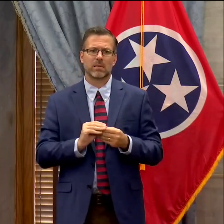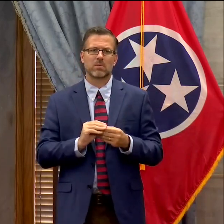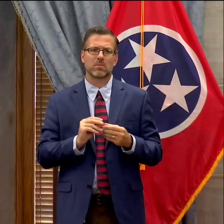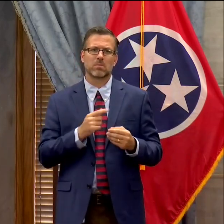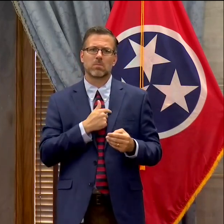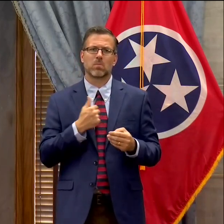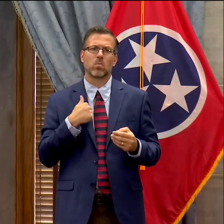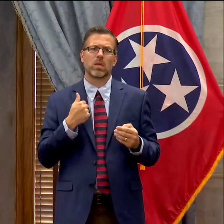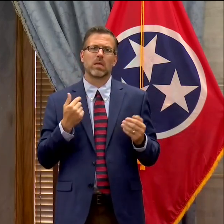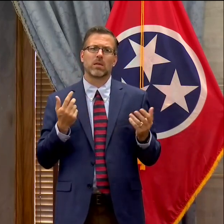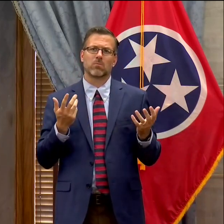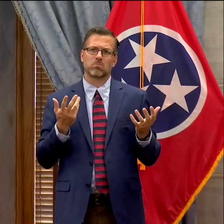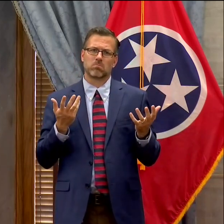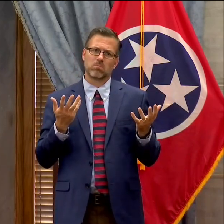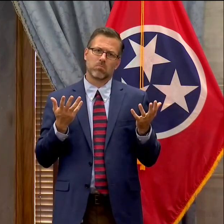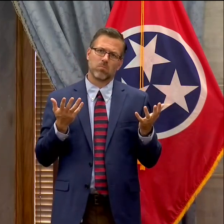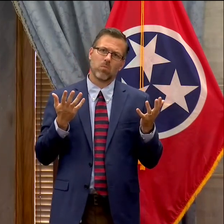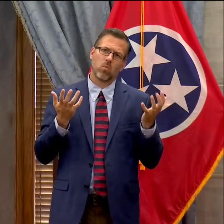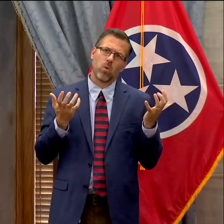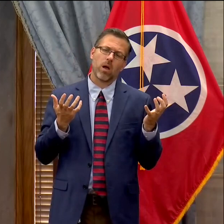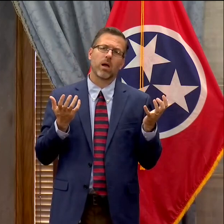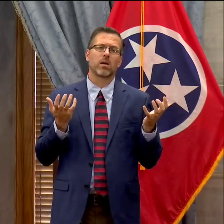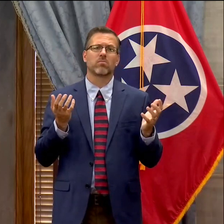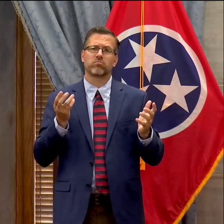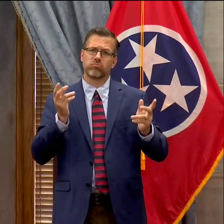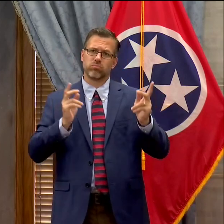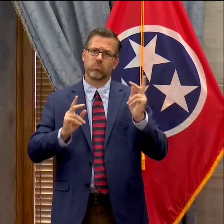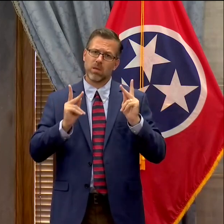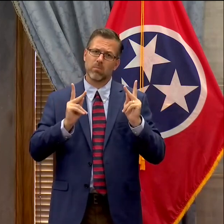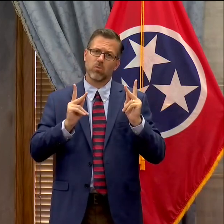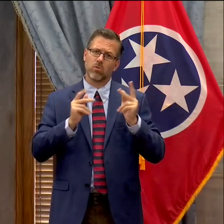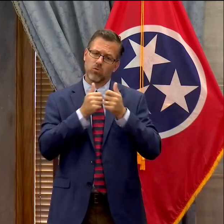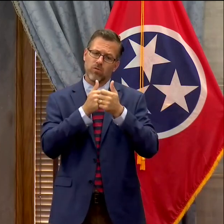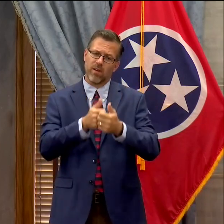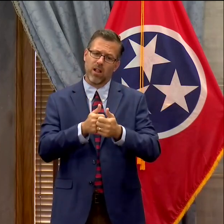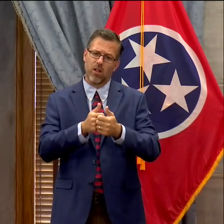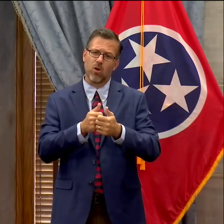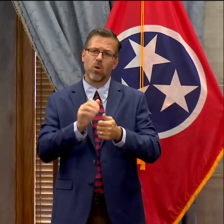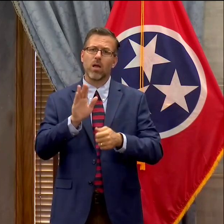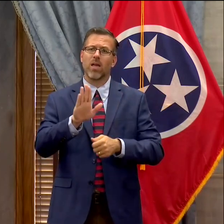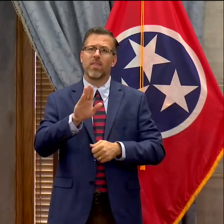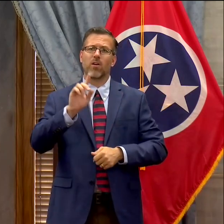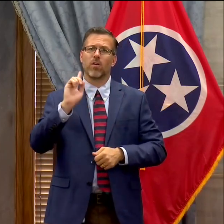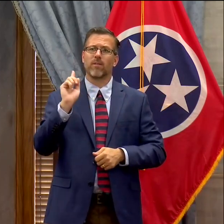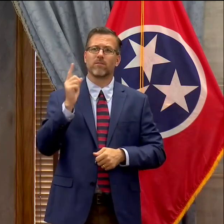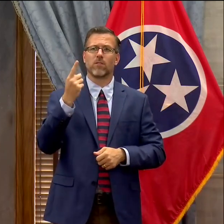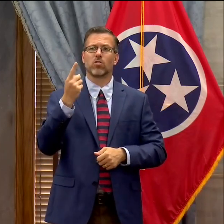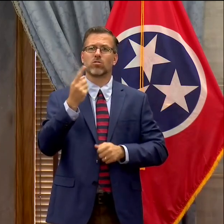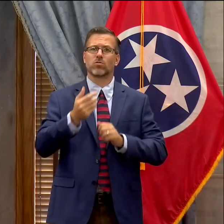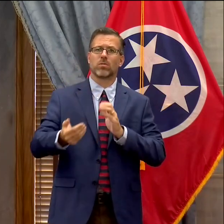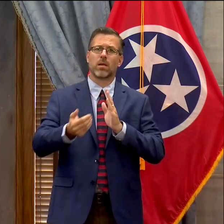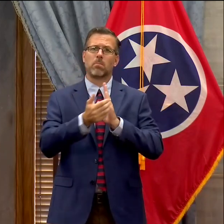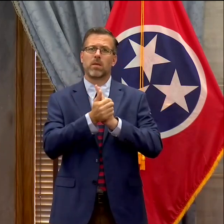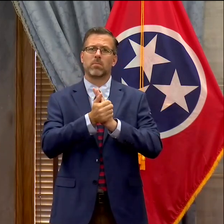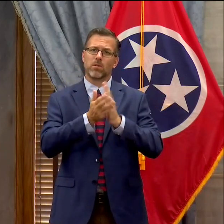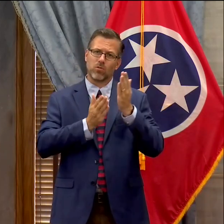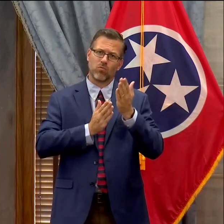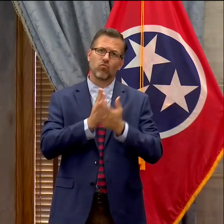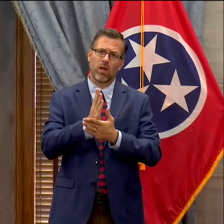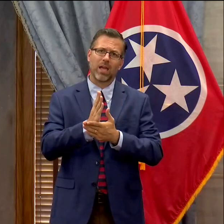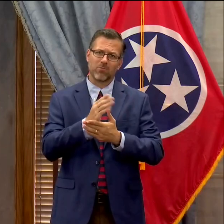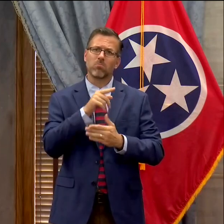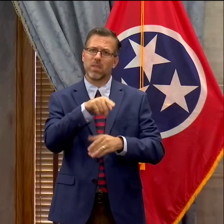provide an opportunity for people to exercise their First Amendment rights. It's foundational to our country. It's a part of